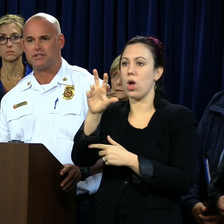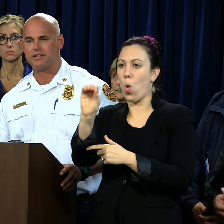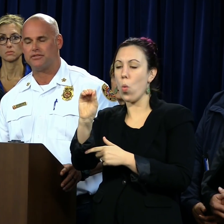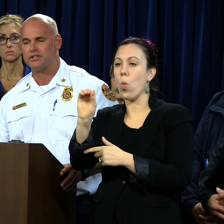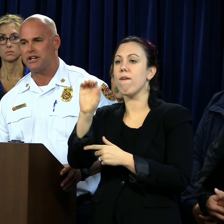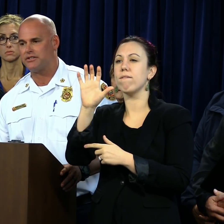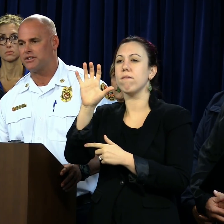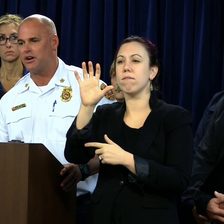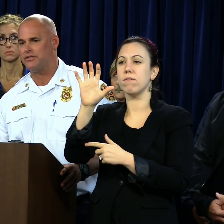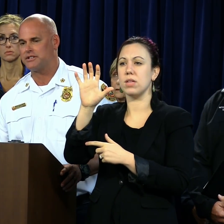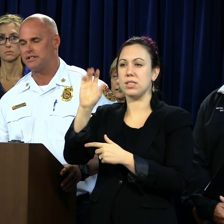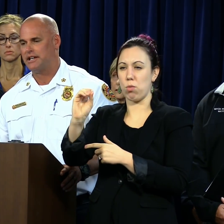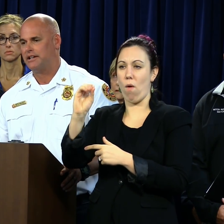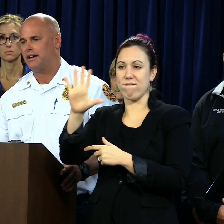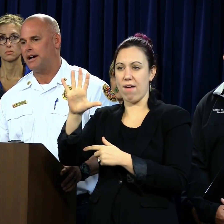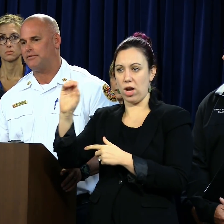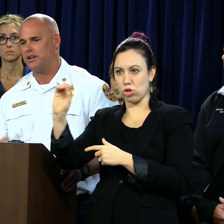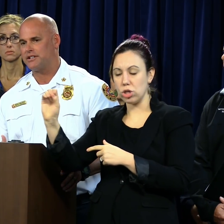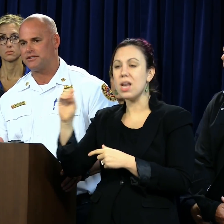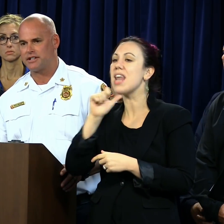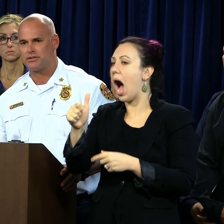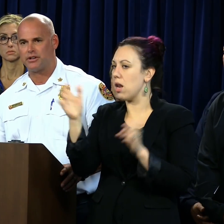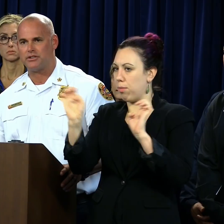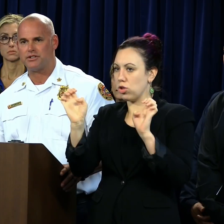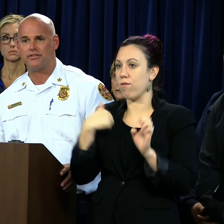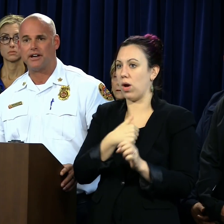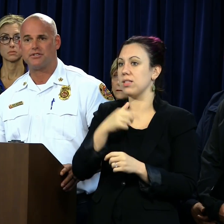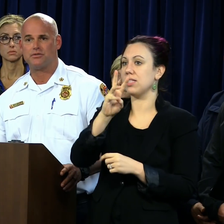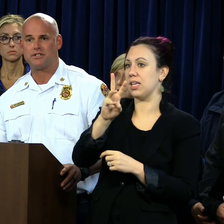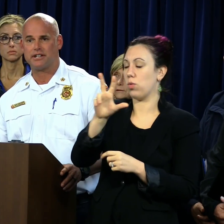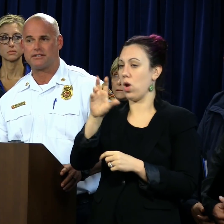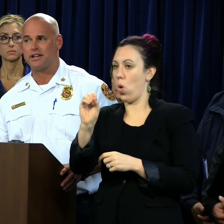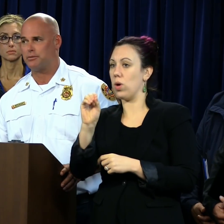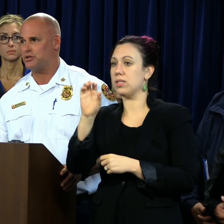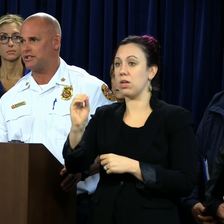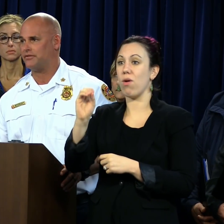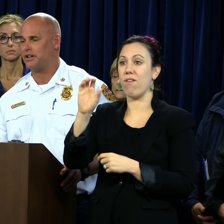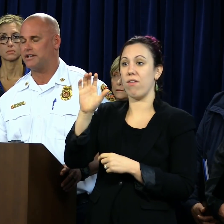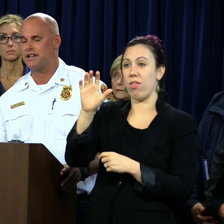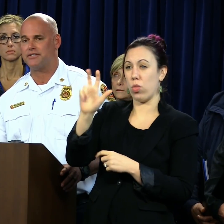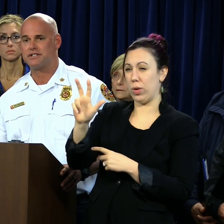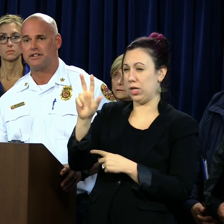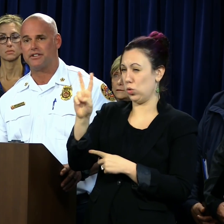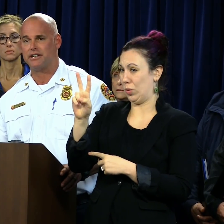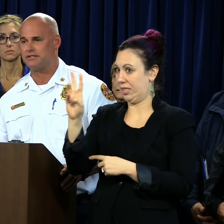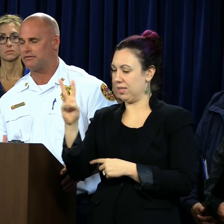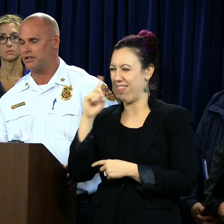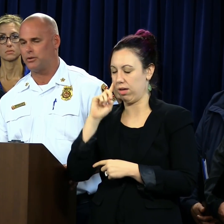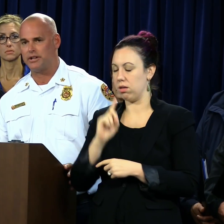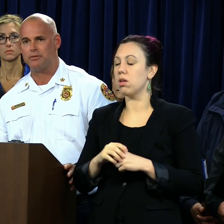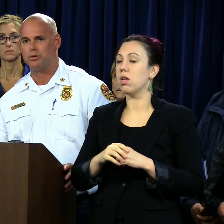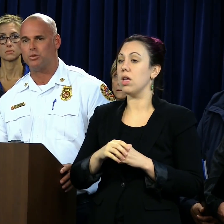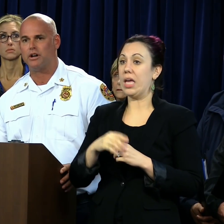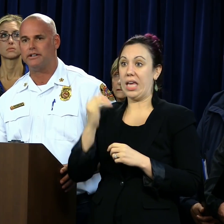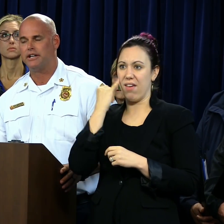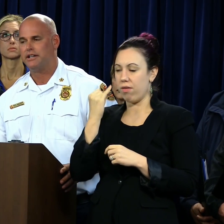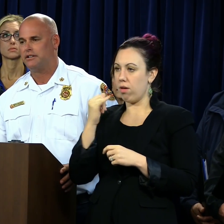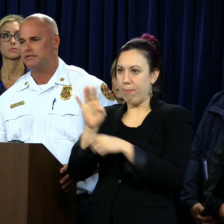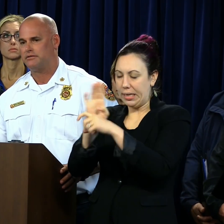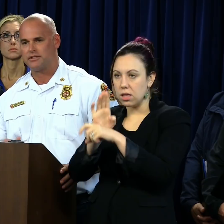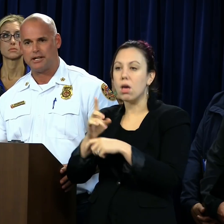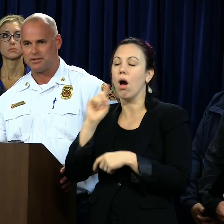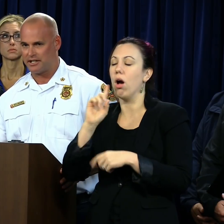is a non-emergency for the sheriff's office. For us, 630-0526 is a non-emergency for us. Obviously, if it is, go with 911.